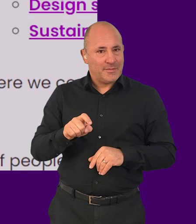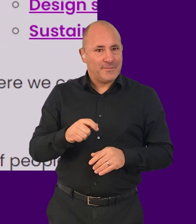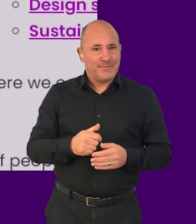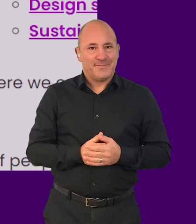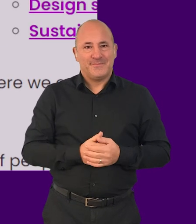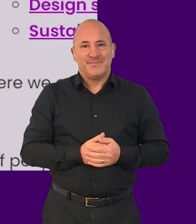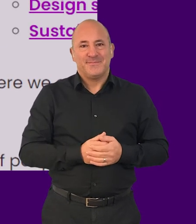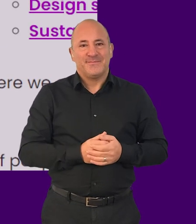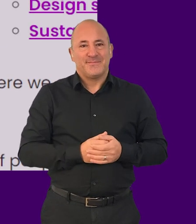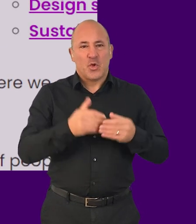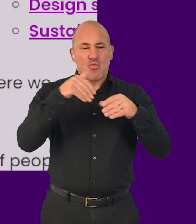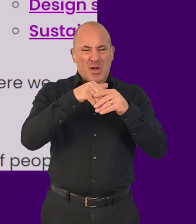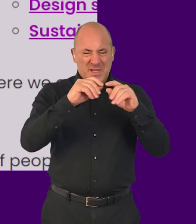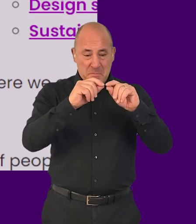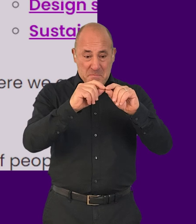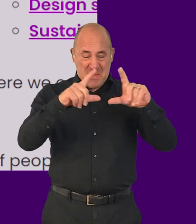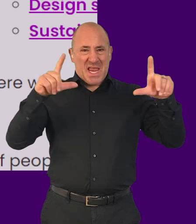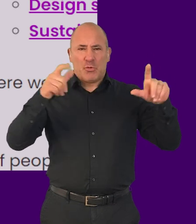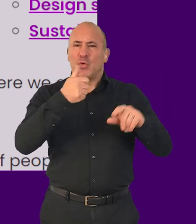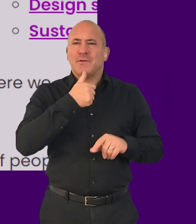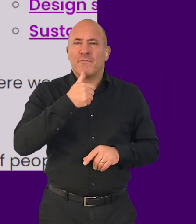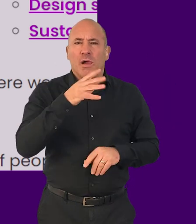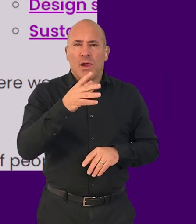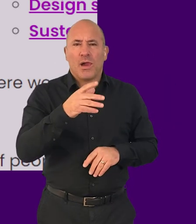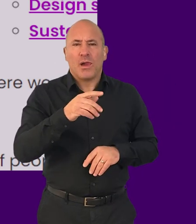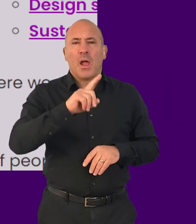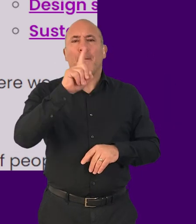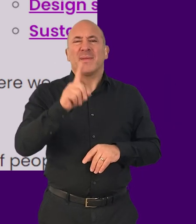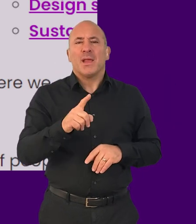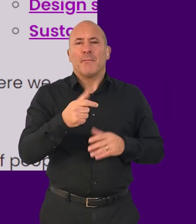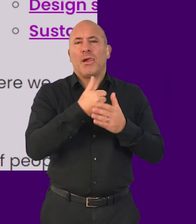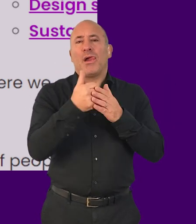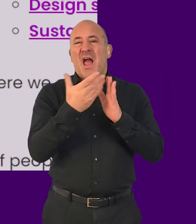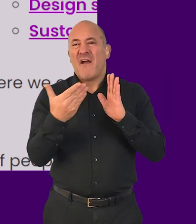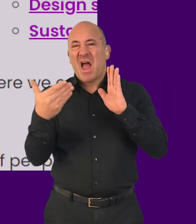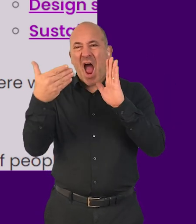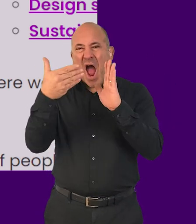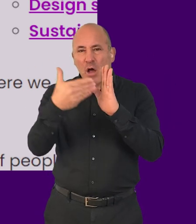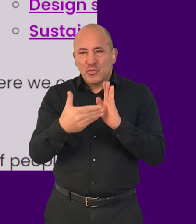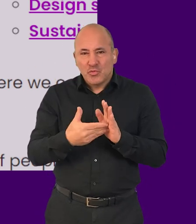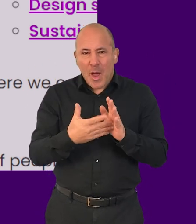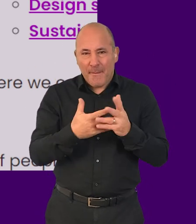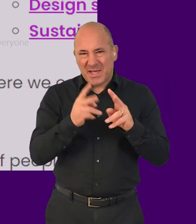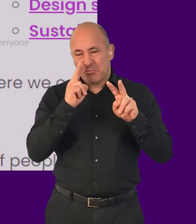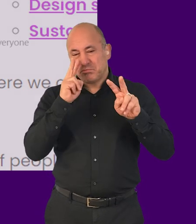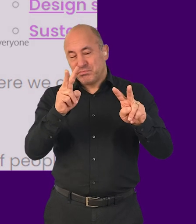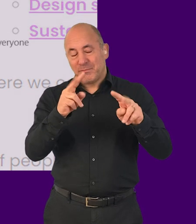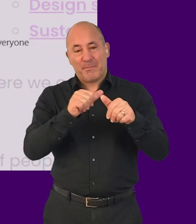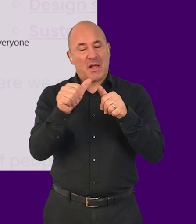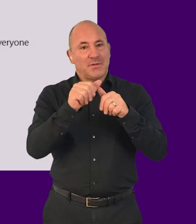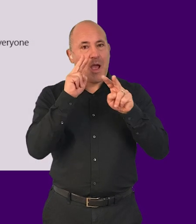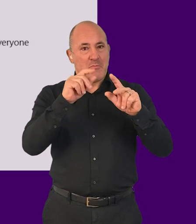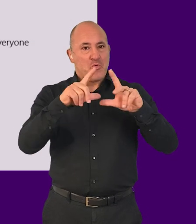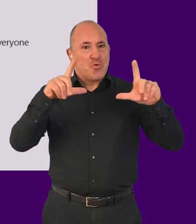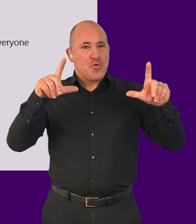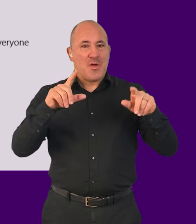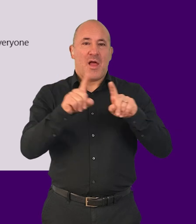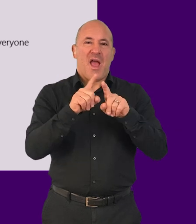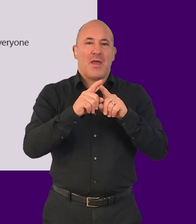While magnifying content is helpful, people often use additional enhancements to make content easier to see. For example, color